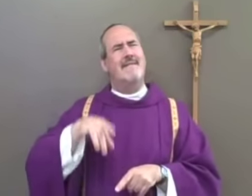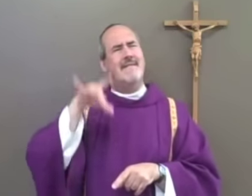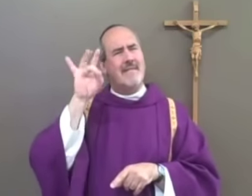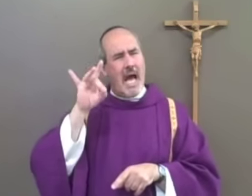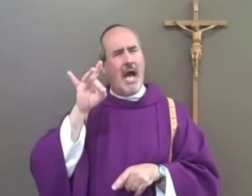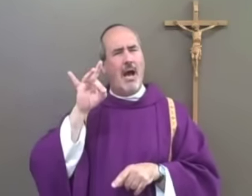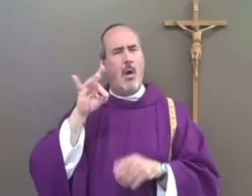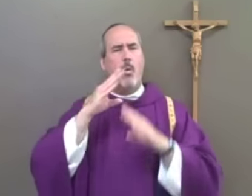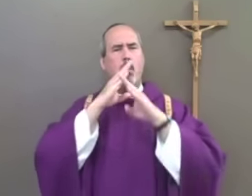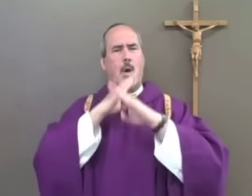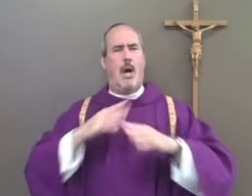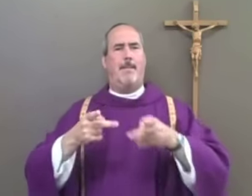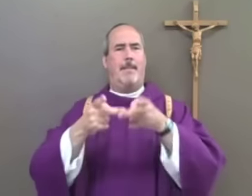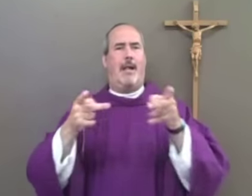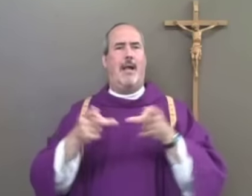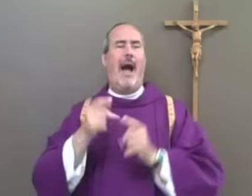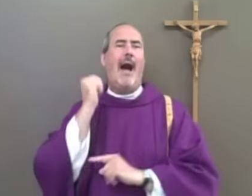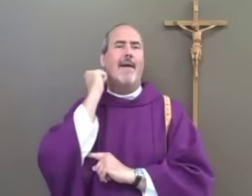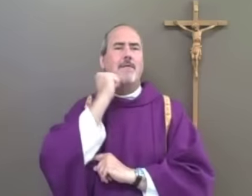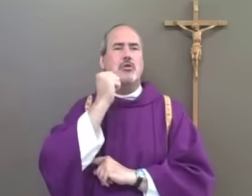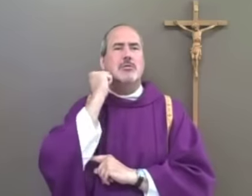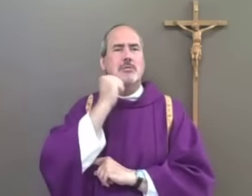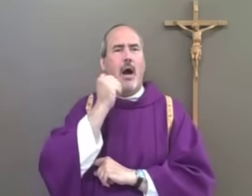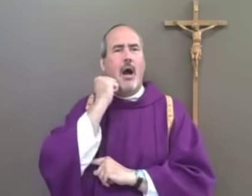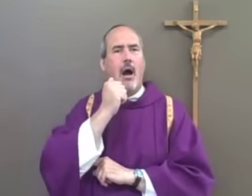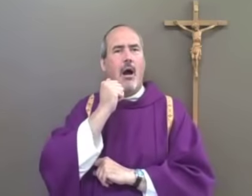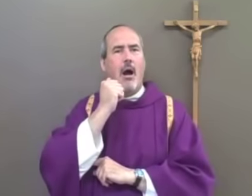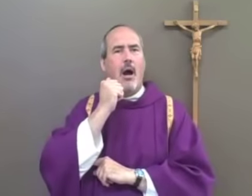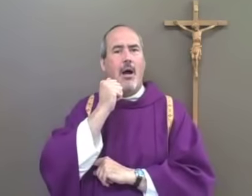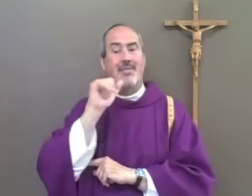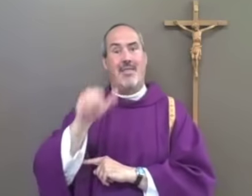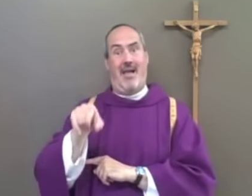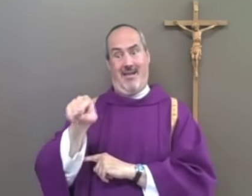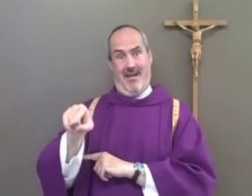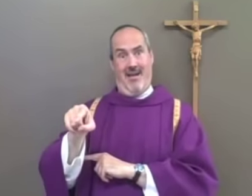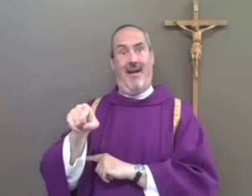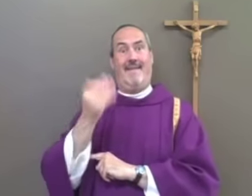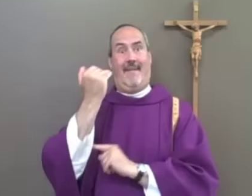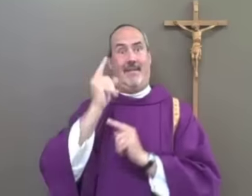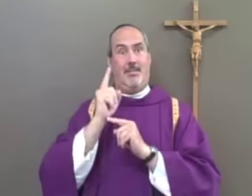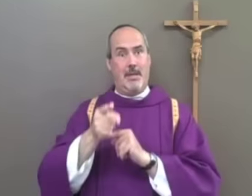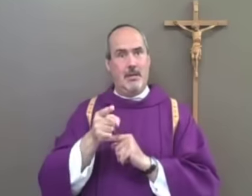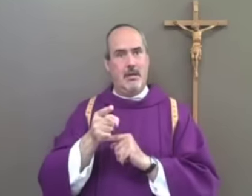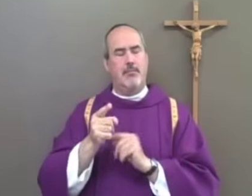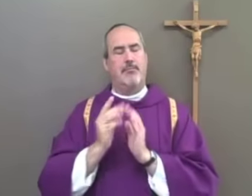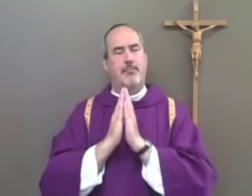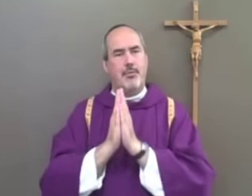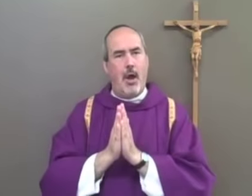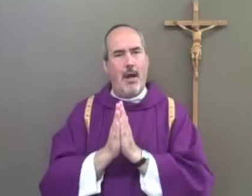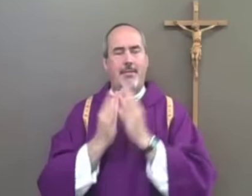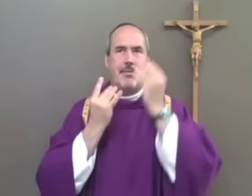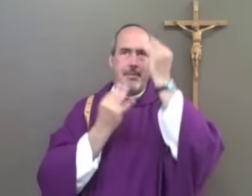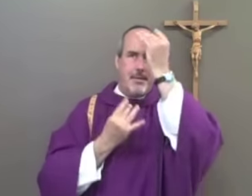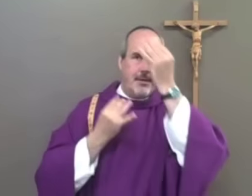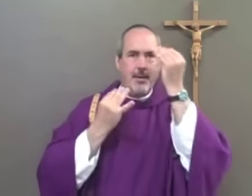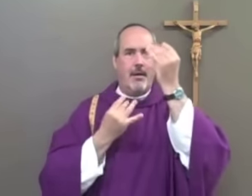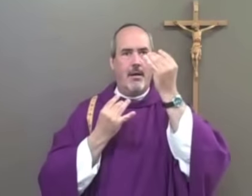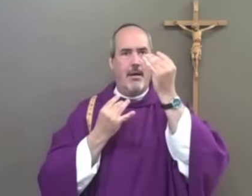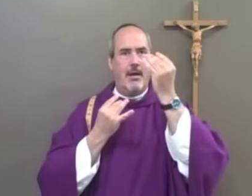about what I need to do. It's important that during Lent, each of us find time every day and find a place where we can